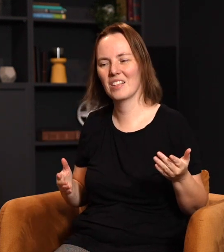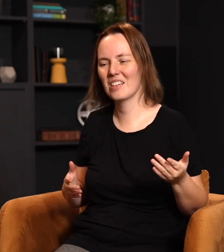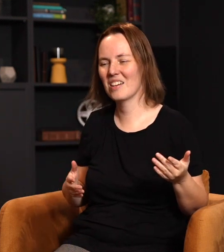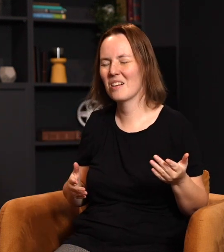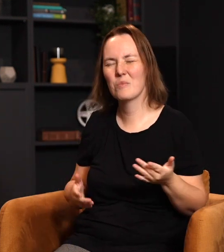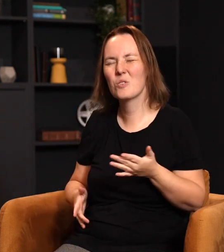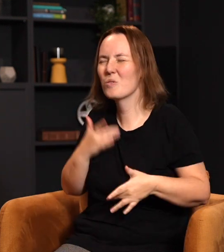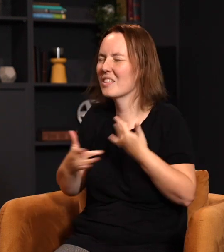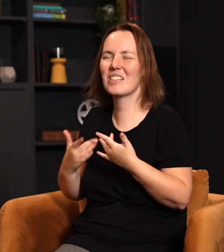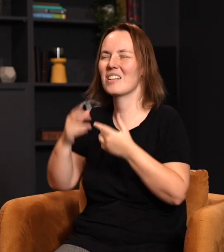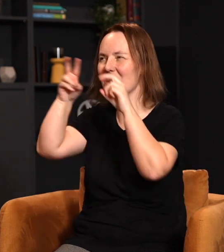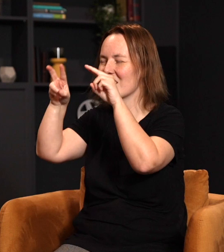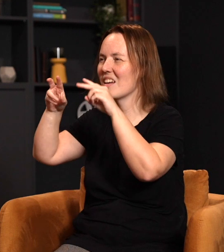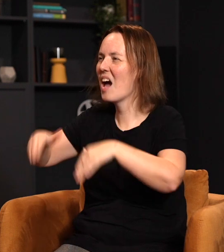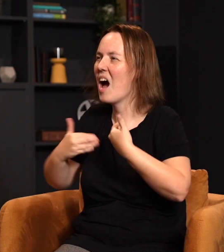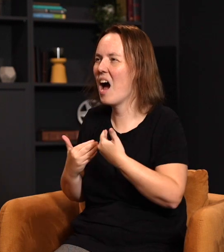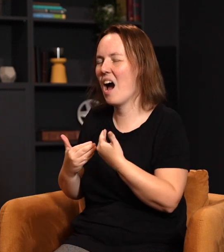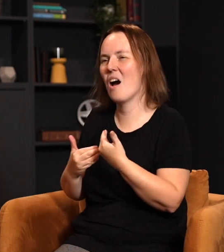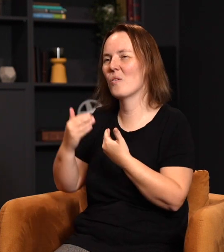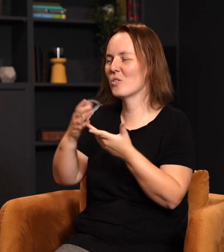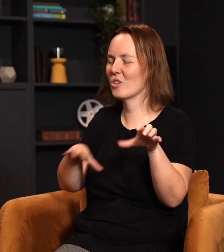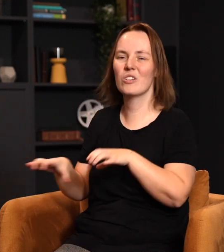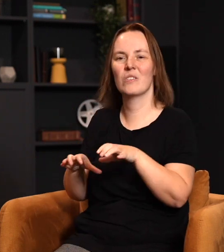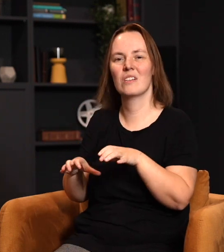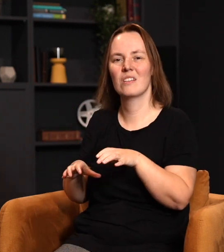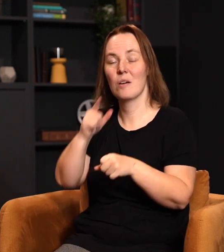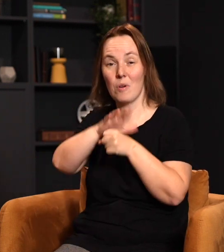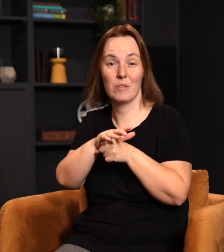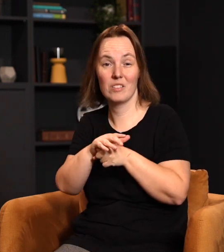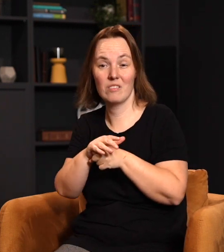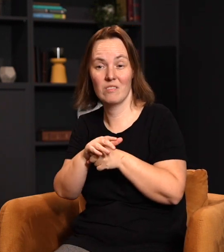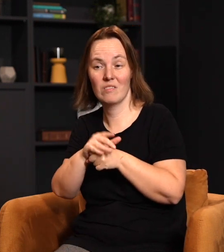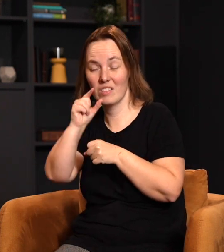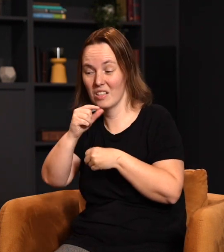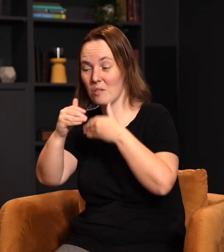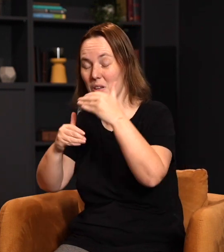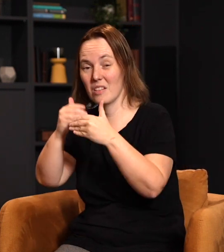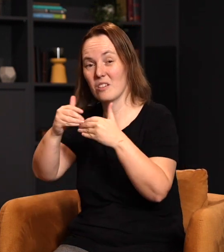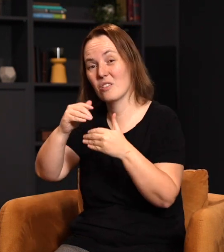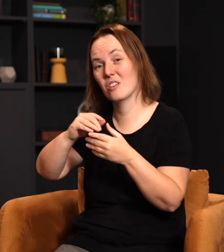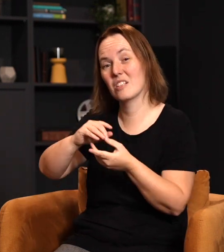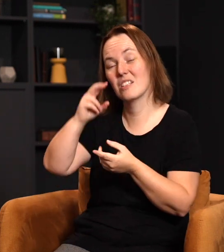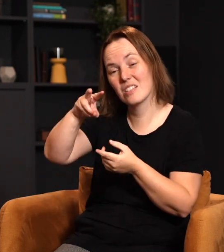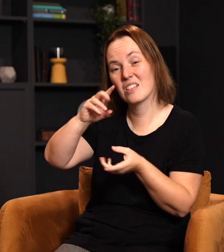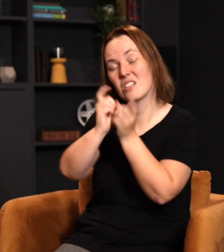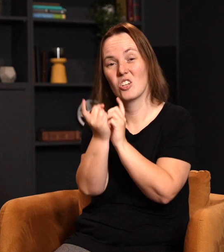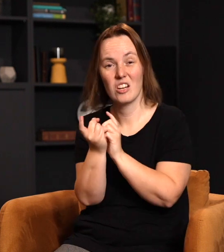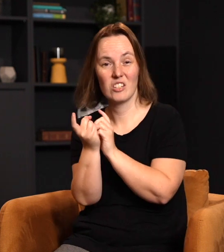anxious to see how you're going to do it, Lord. And I promise you, bit by bit, you start seeing the shift and the change and the conversations and the hunger